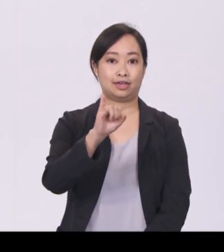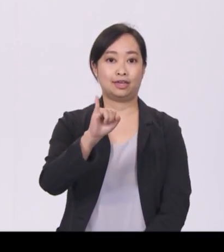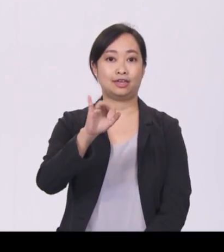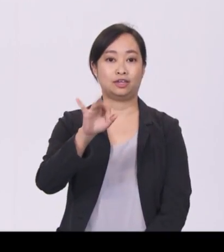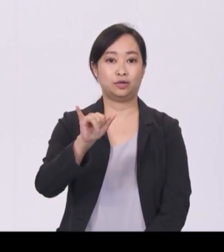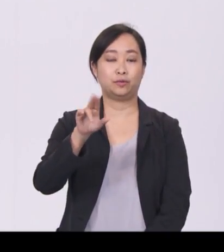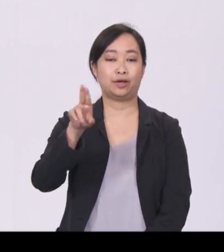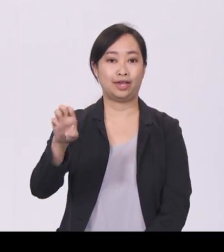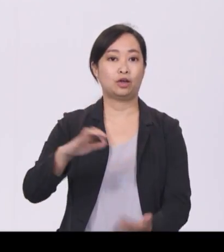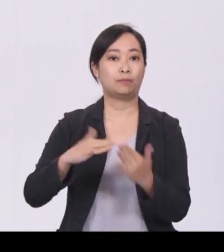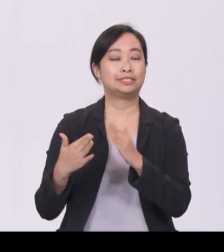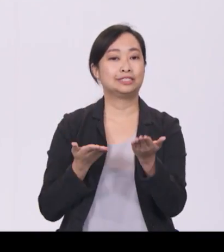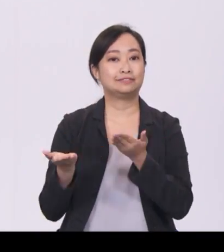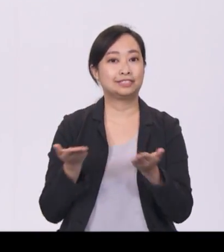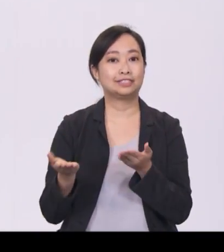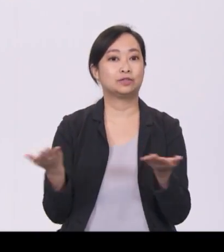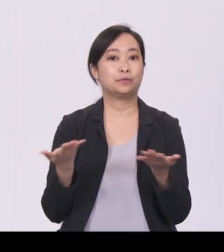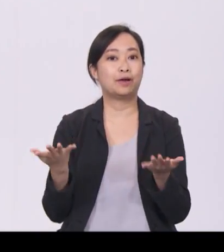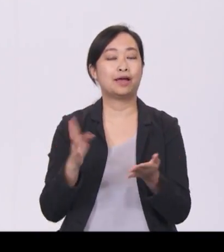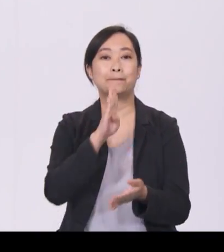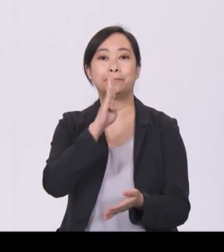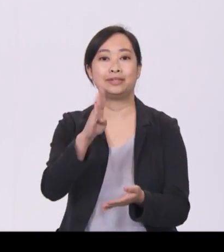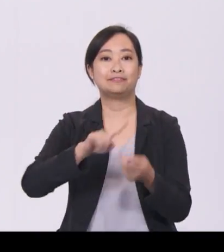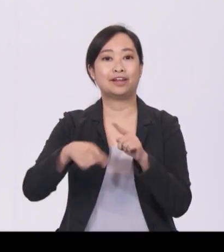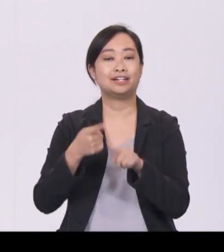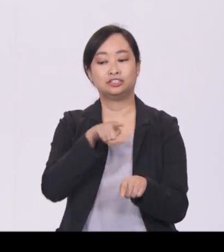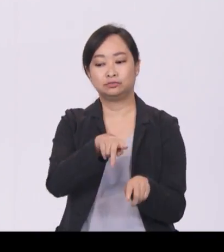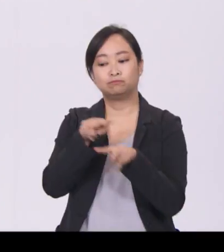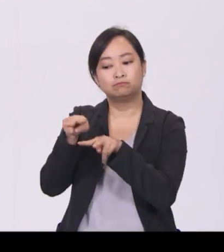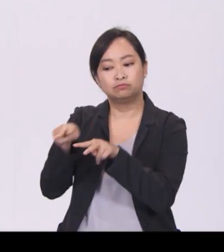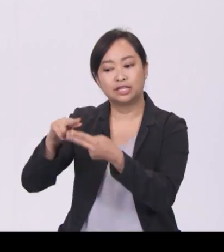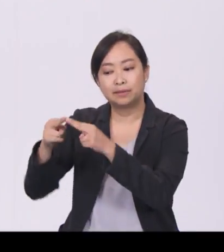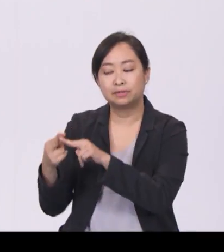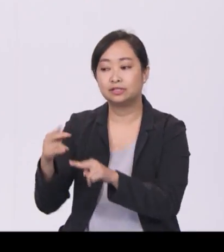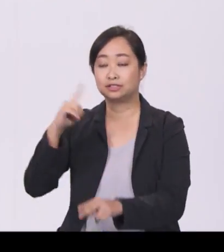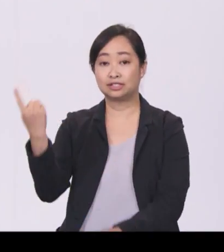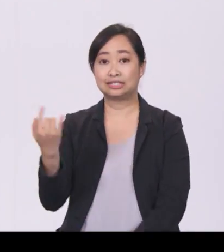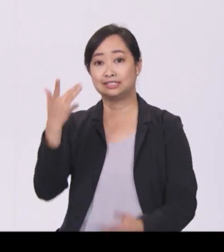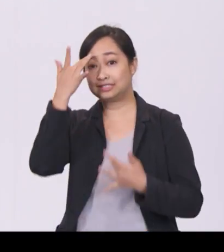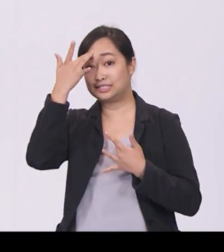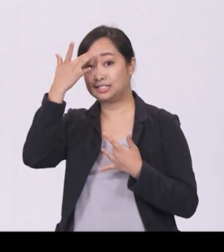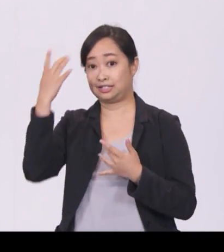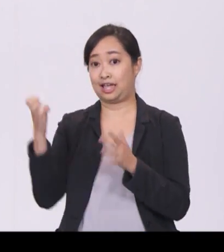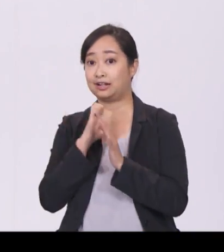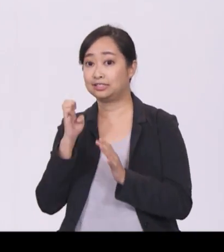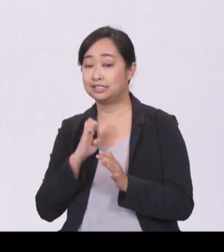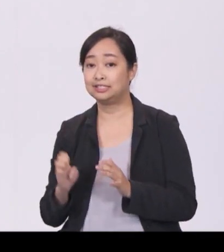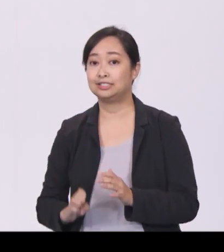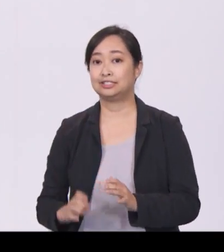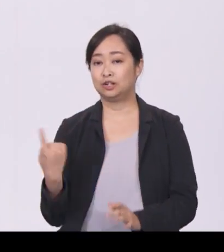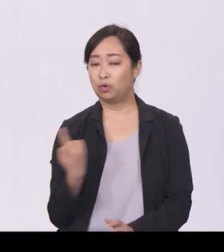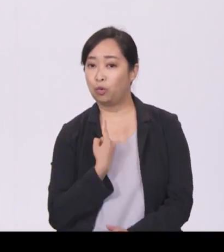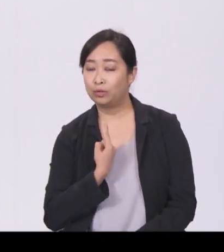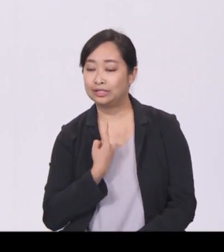Madam Padma looks out for her neighbours, cares for sick and lonely seniors, and organises activities that bring the community together.